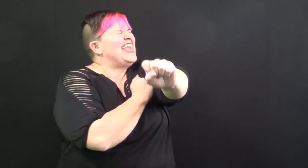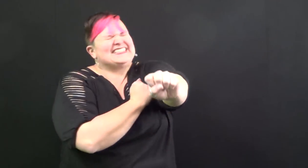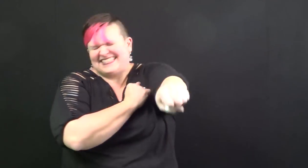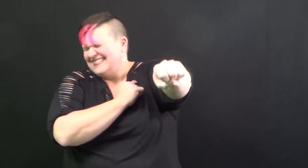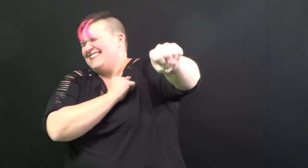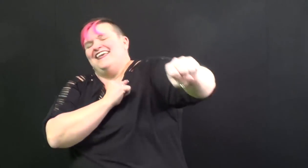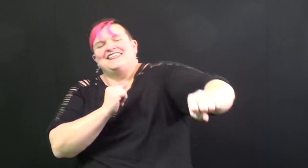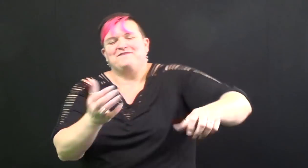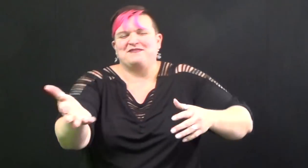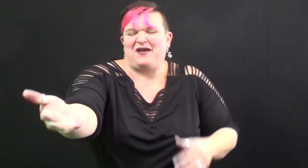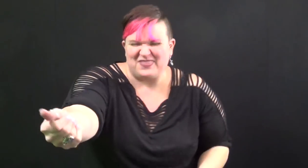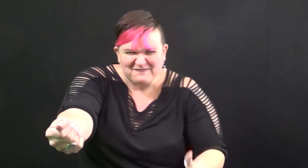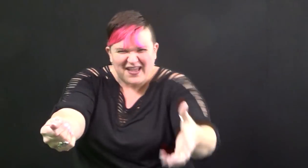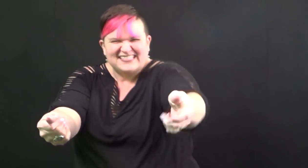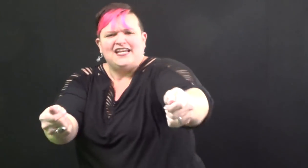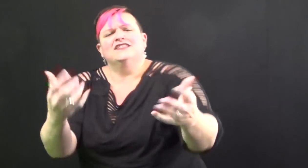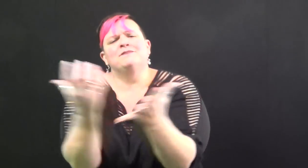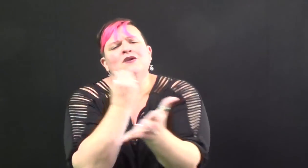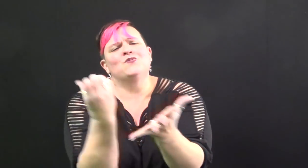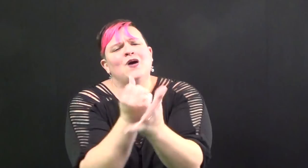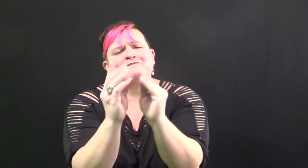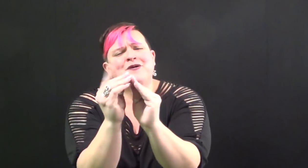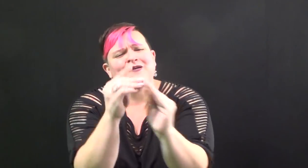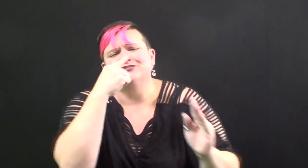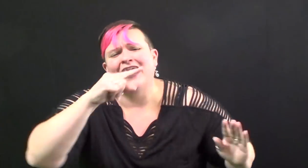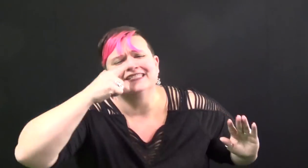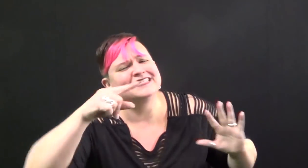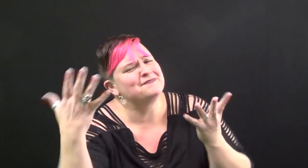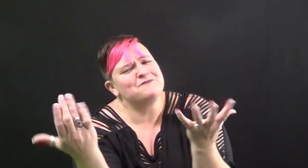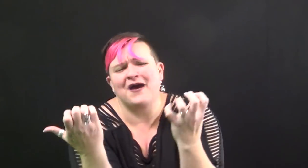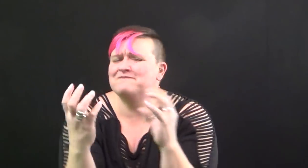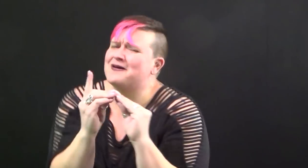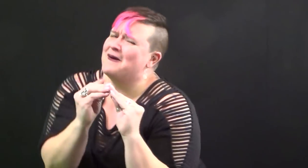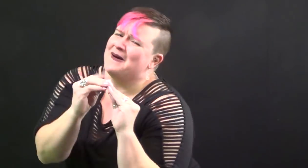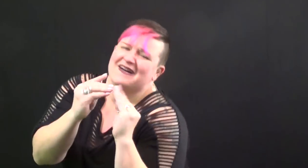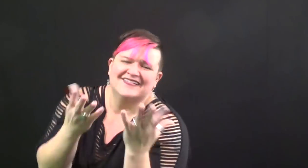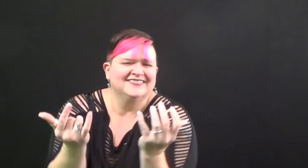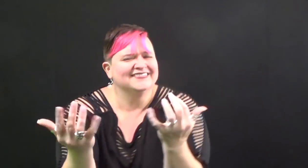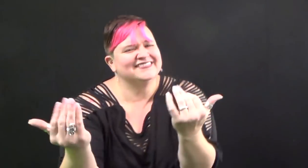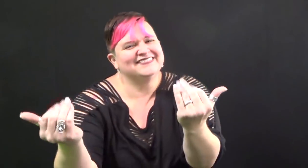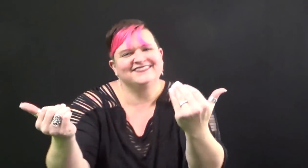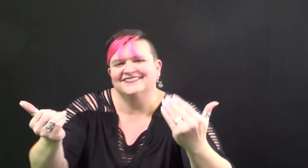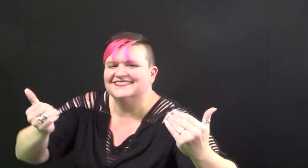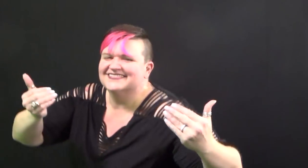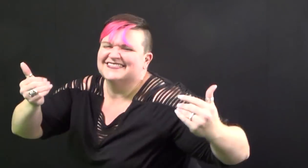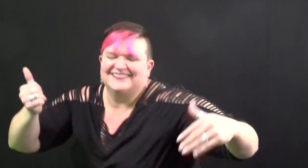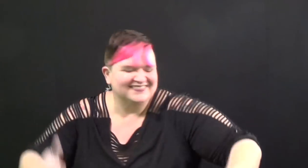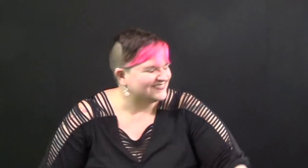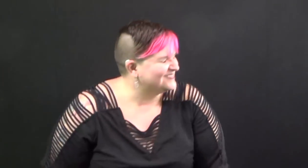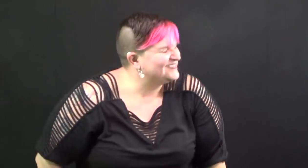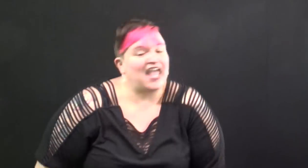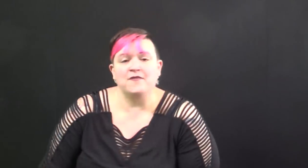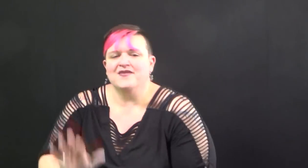beenulture. You must have born with two feet. You must have been pummeled in